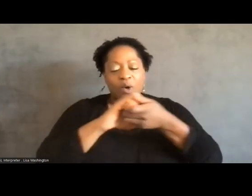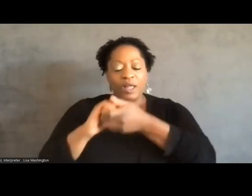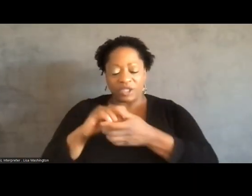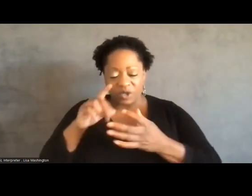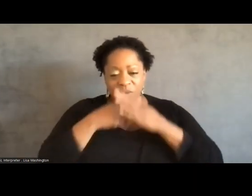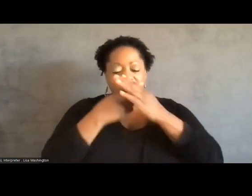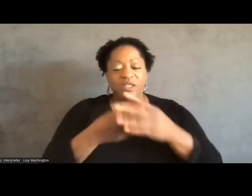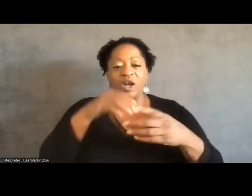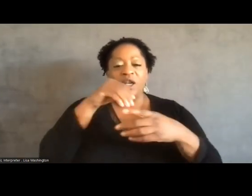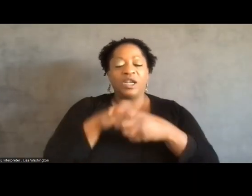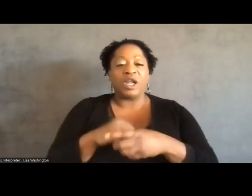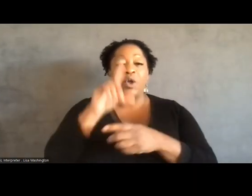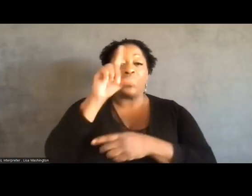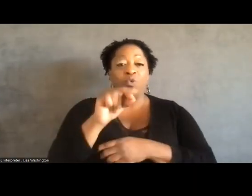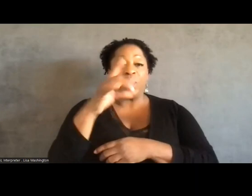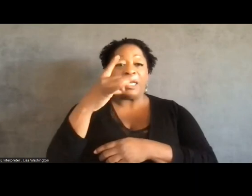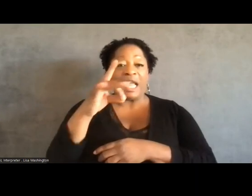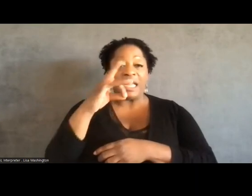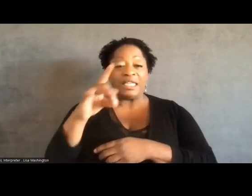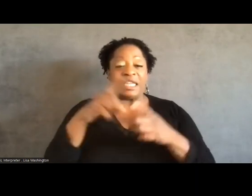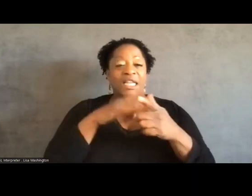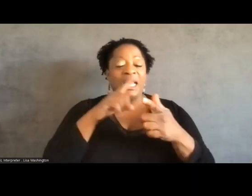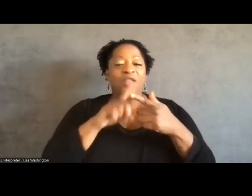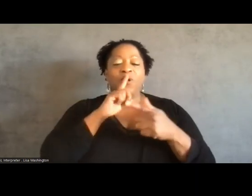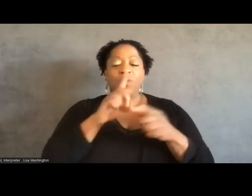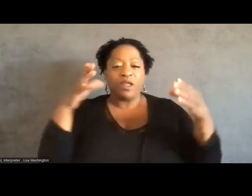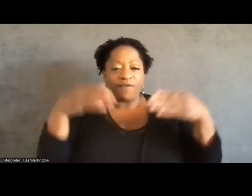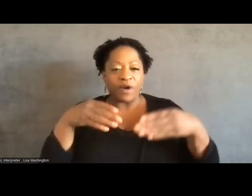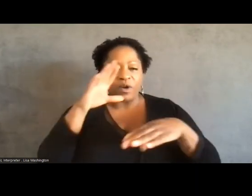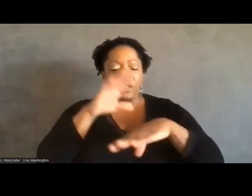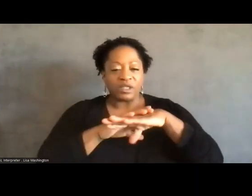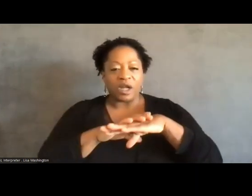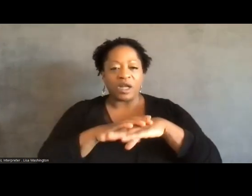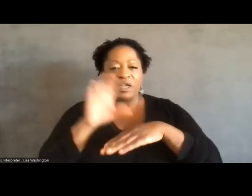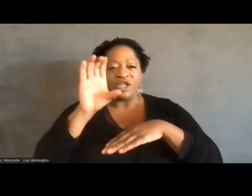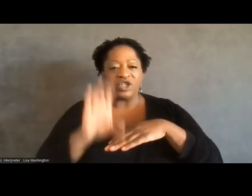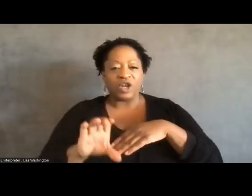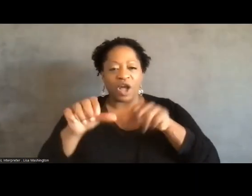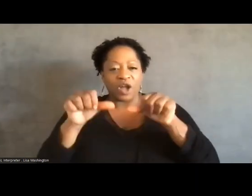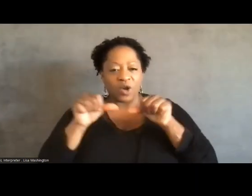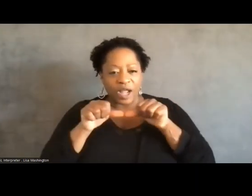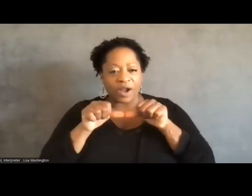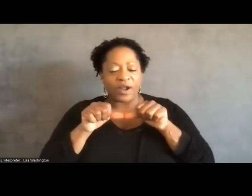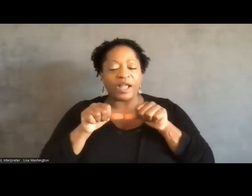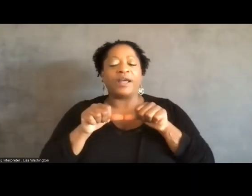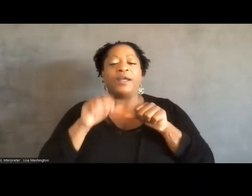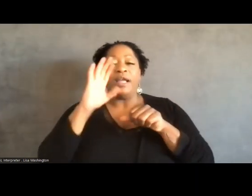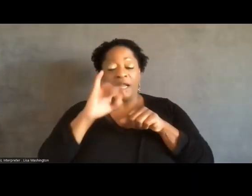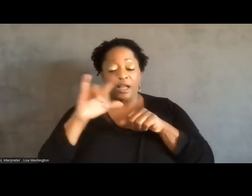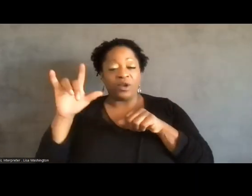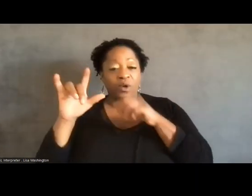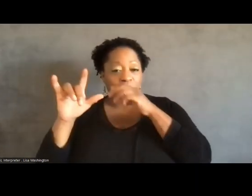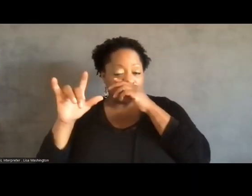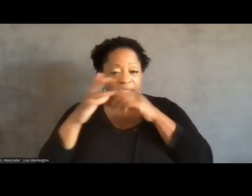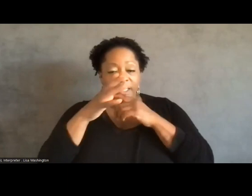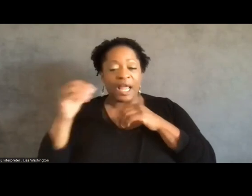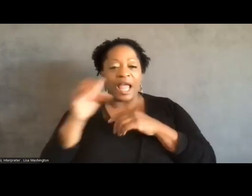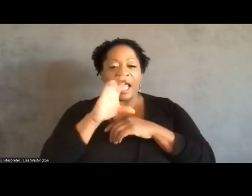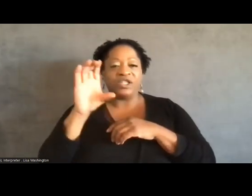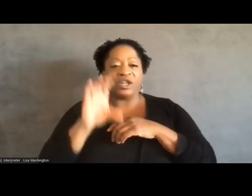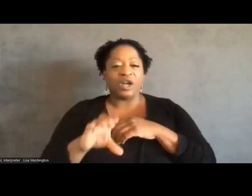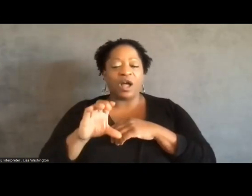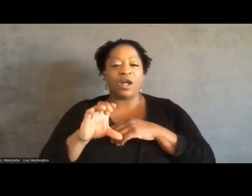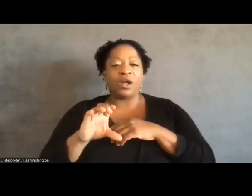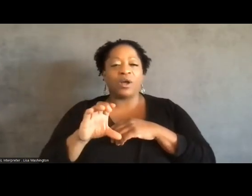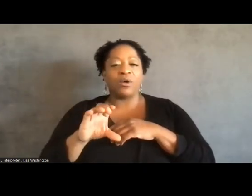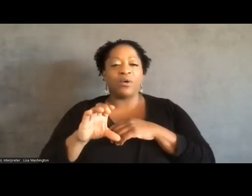focused on Cook County, which is where Chicago is, and we were centered in that urban area, and Chicago Community Bond Fund only paid bond at Cook County